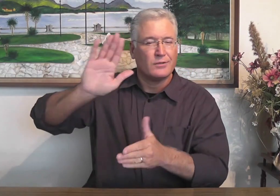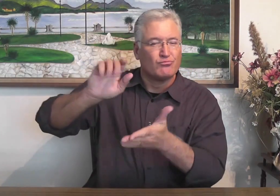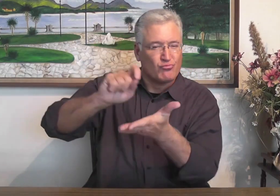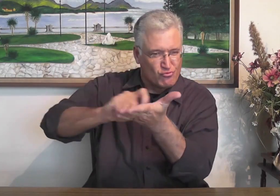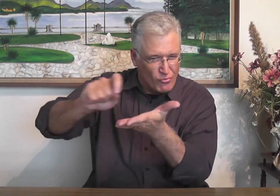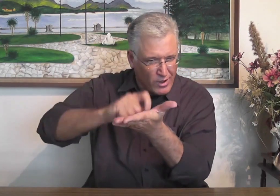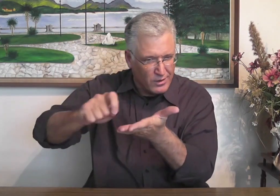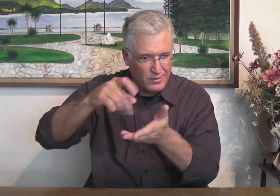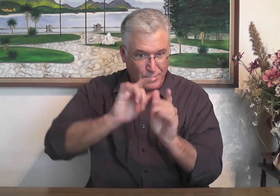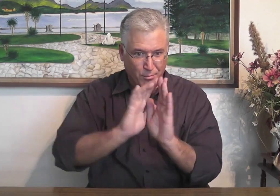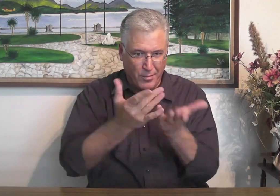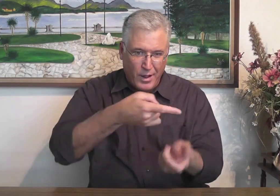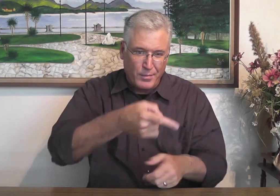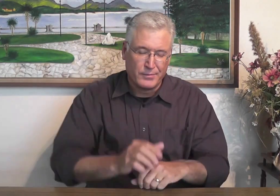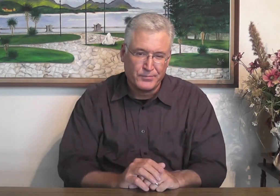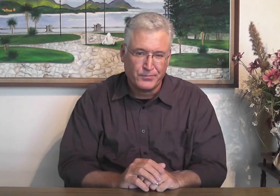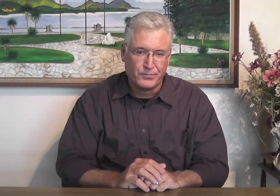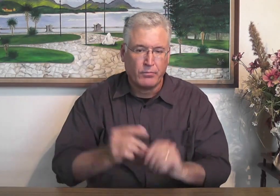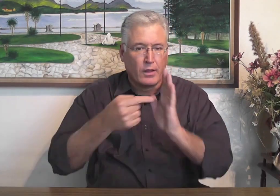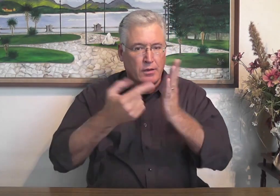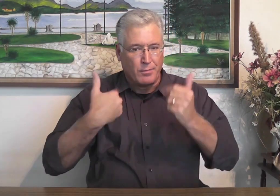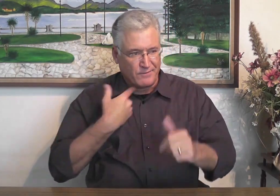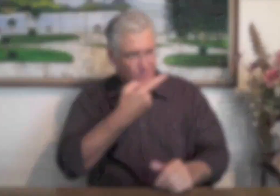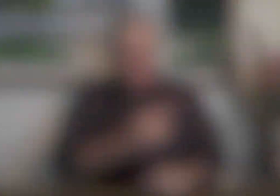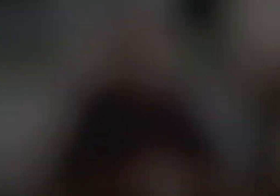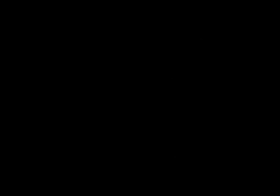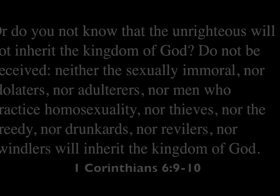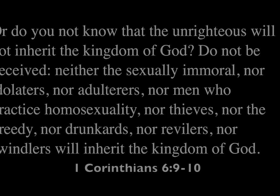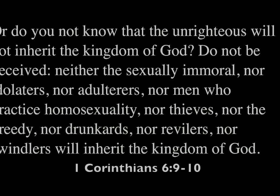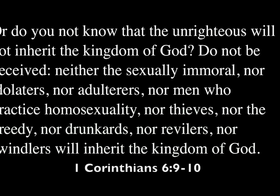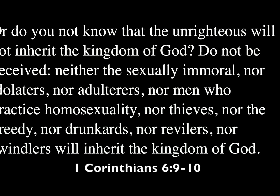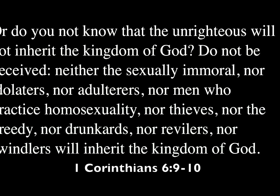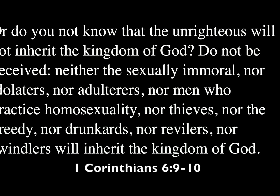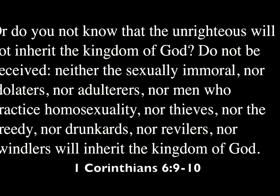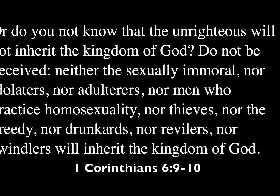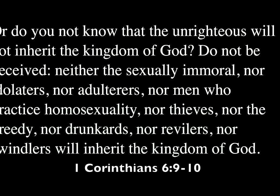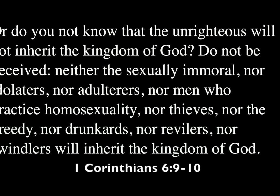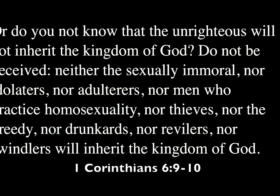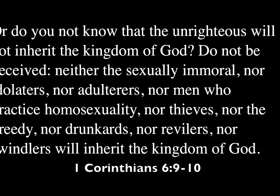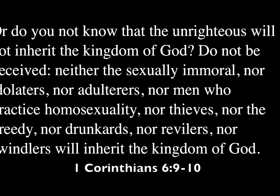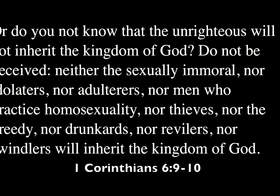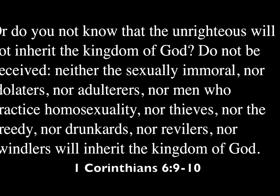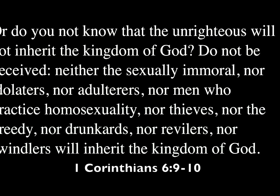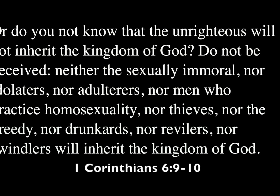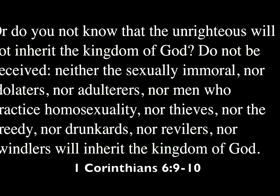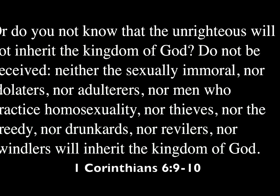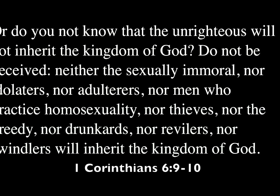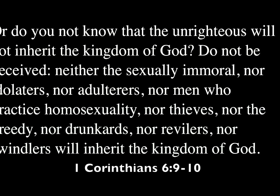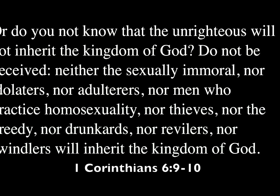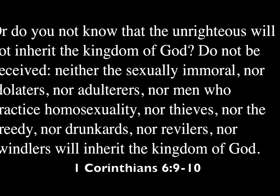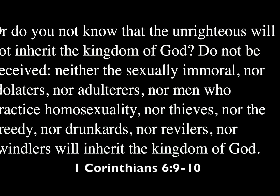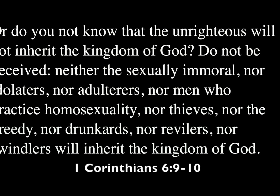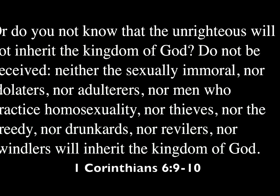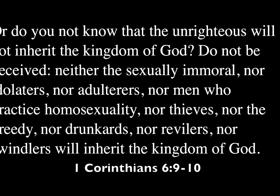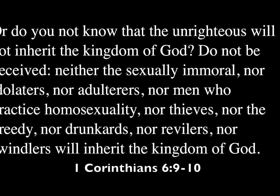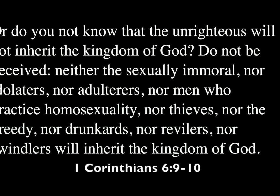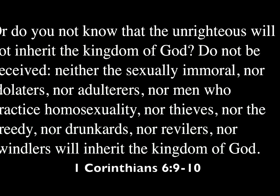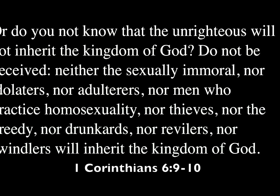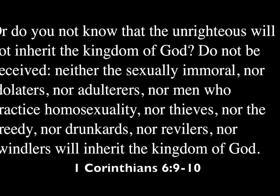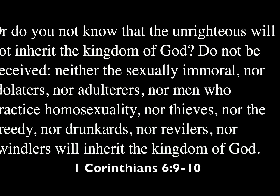again, in his writings in the Bible. Or do you not know that the unrighteous will not inherit the kingdom of God? Do not